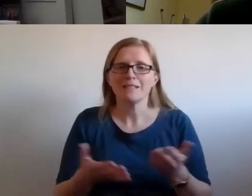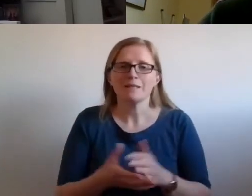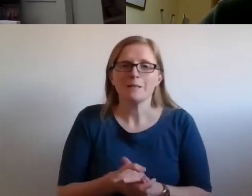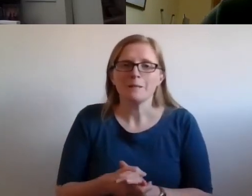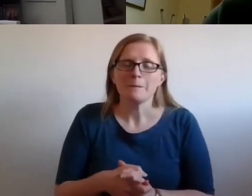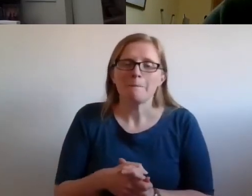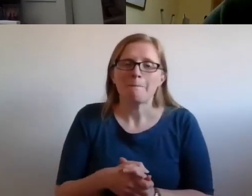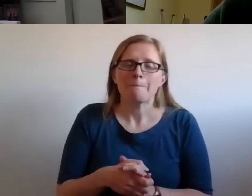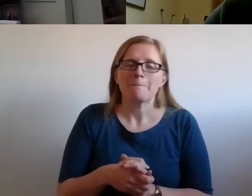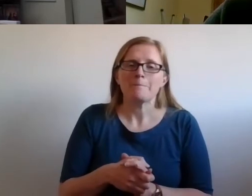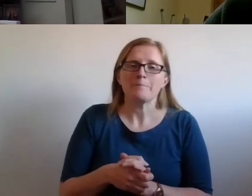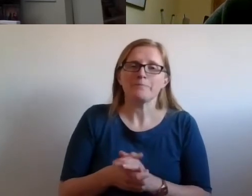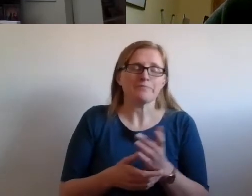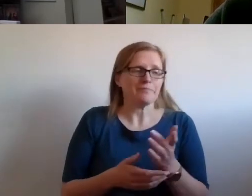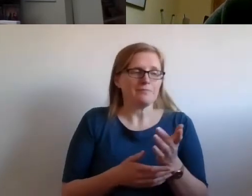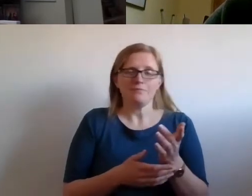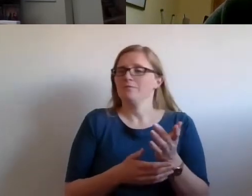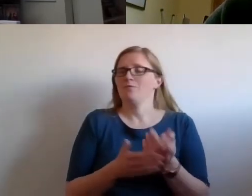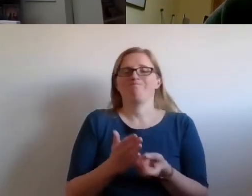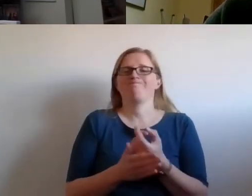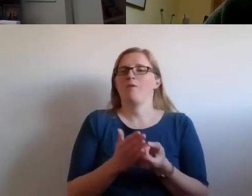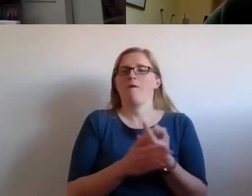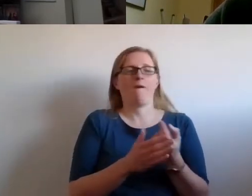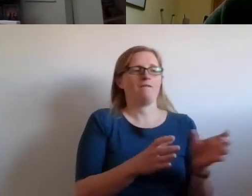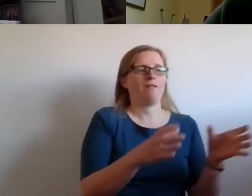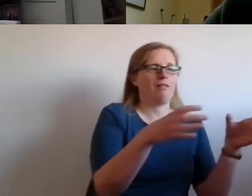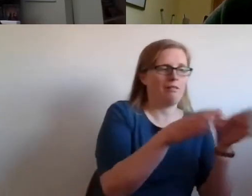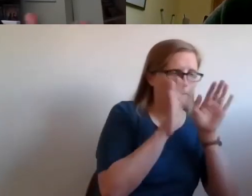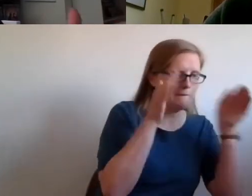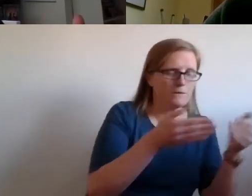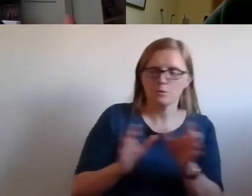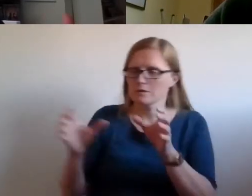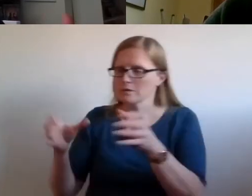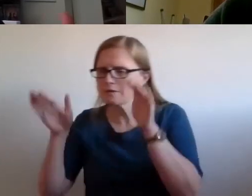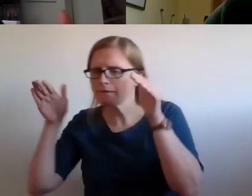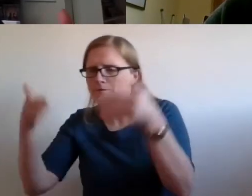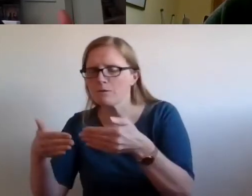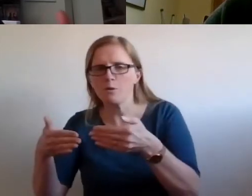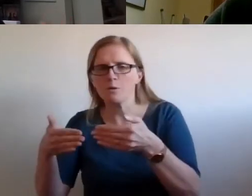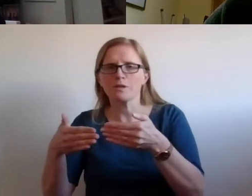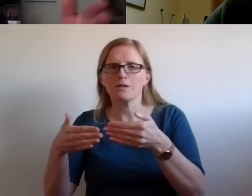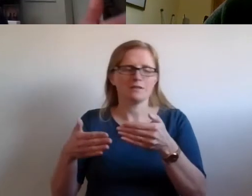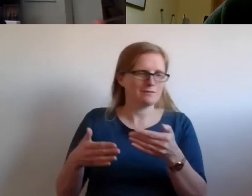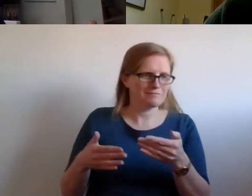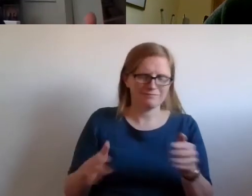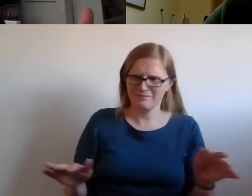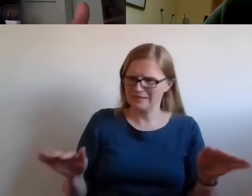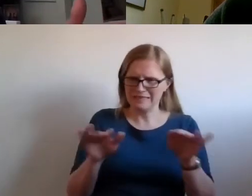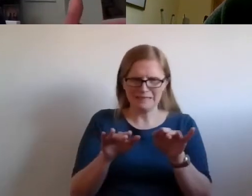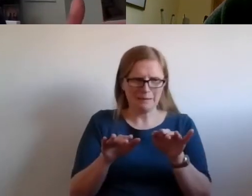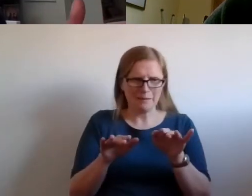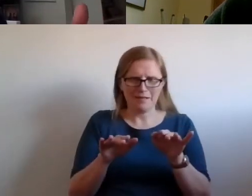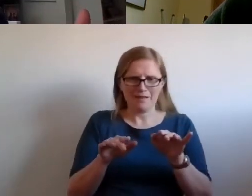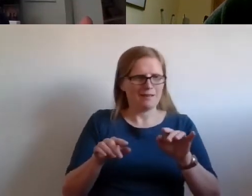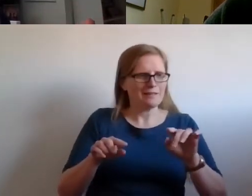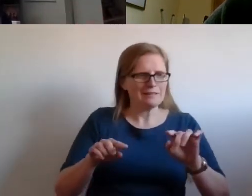too often we operate in our own little silos and bubbles and don't see the commonality and respect the differences.